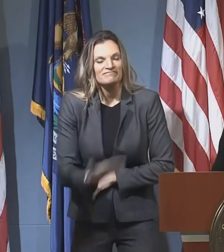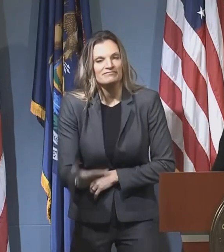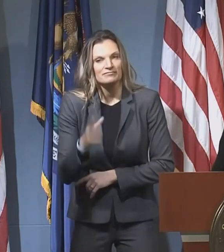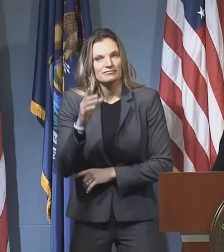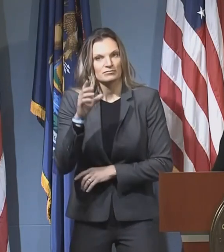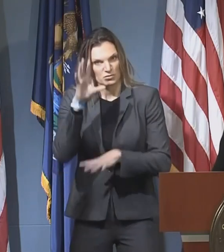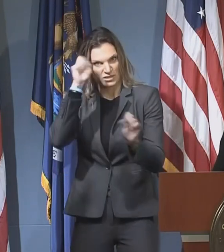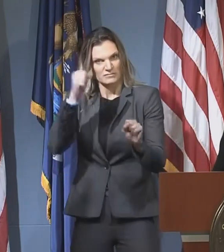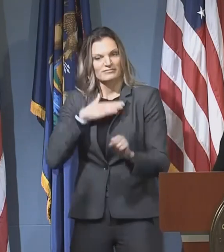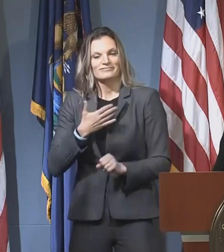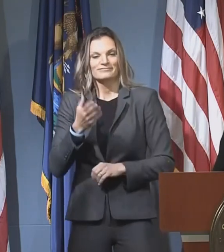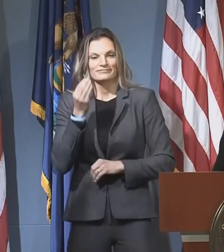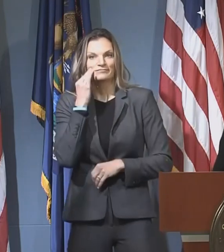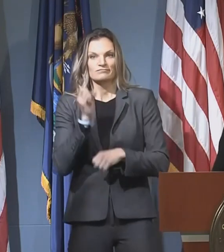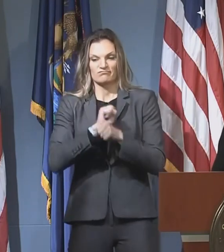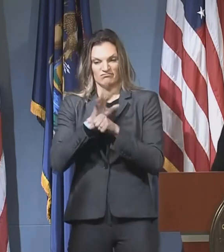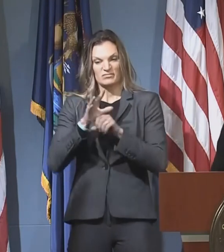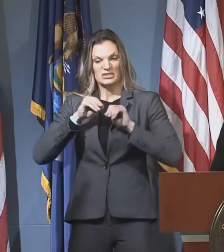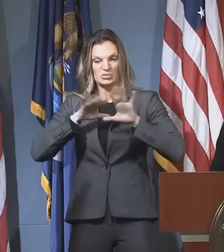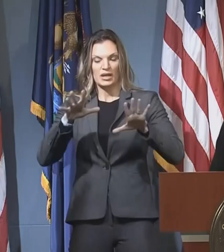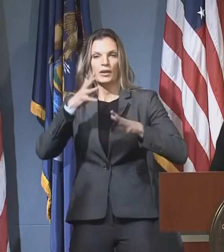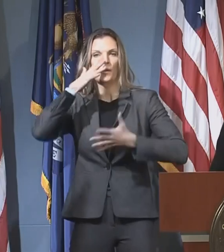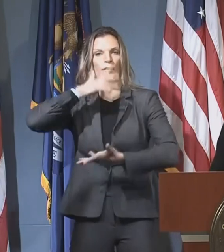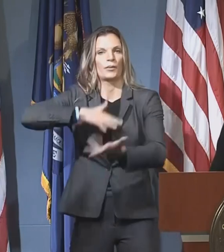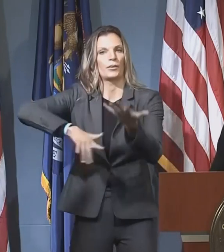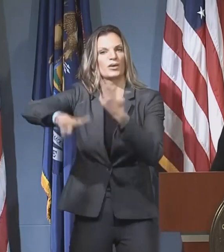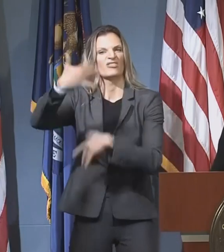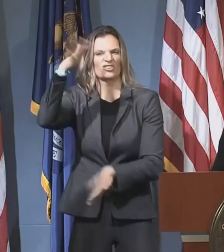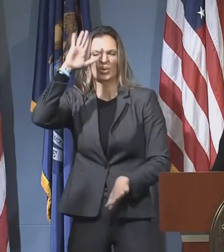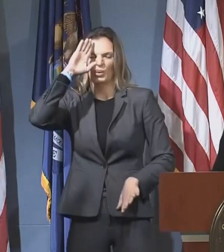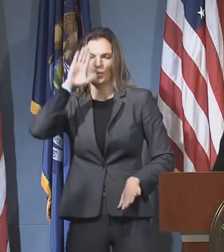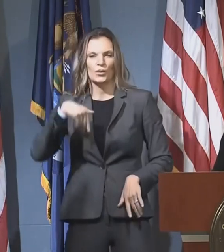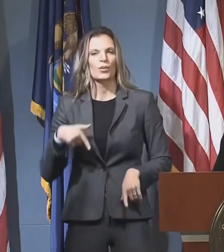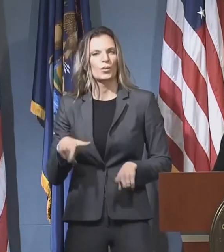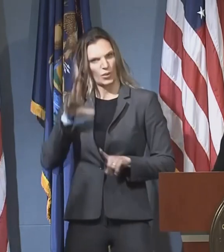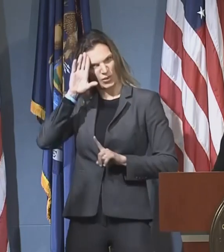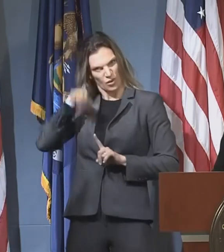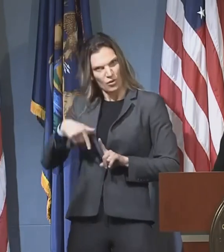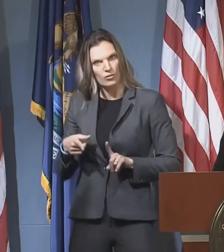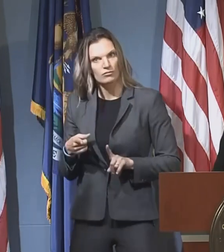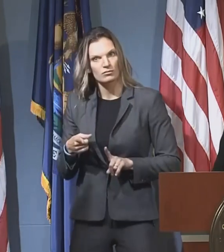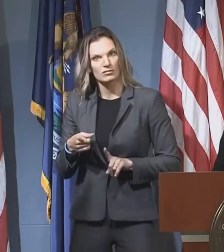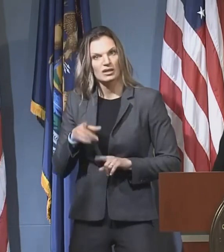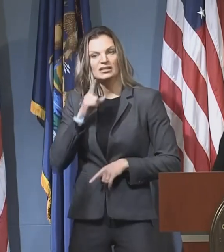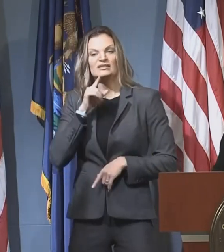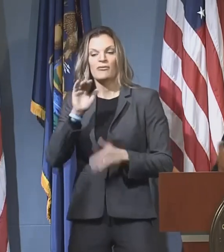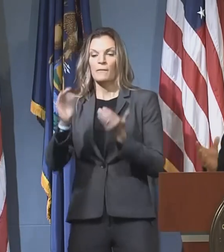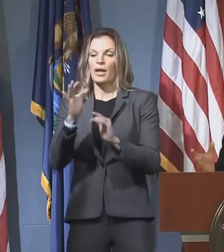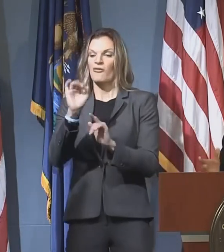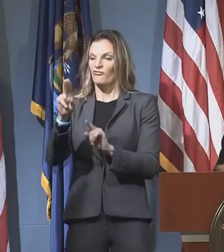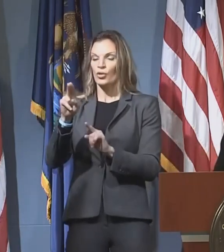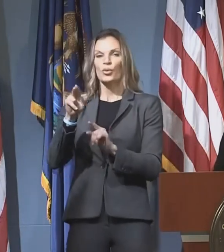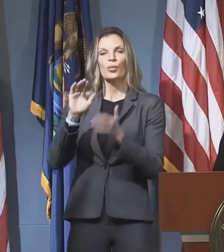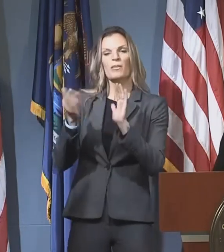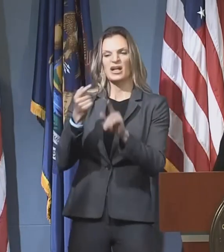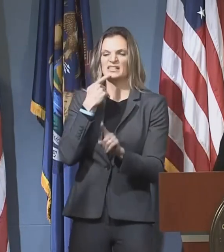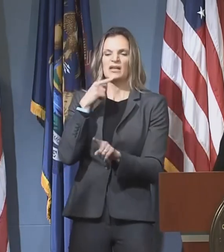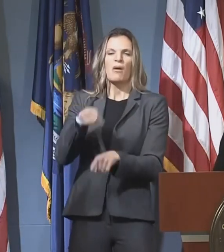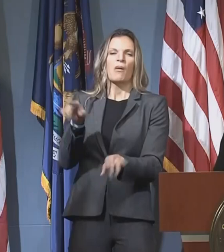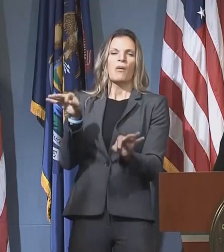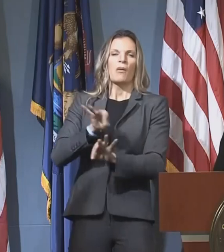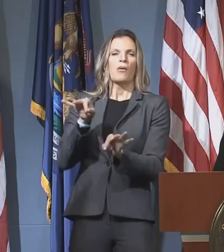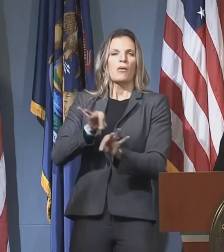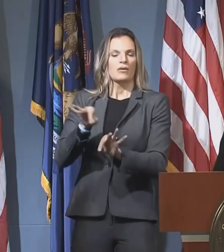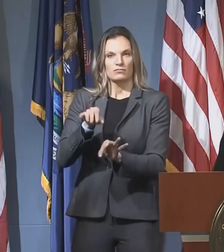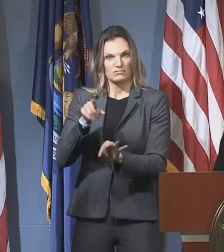he knew that COVID-19 passes through the air. He knew it was a lot more deadly than the flu, despite all of the representations that have